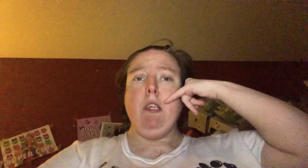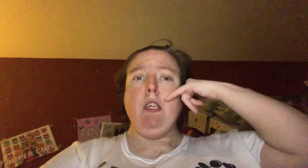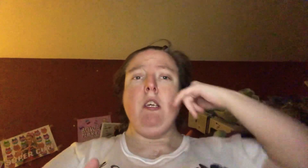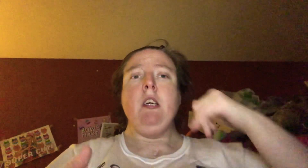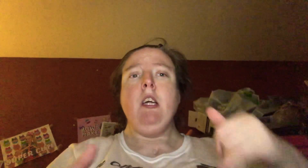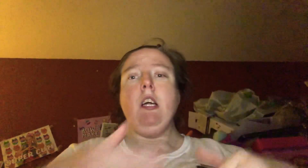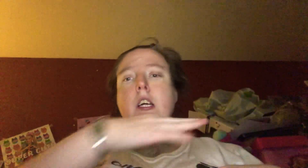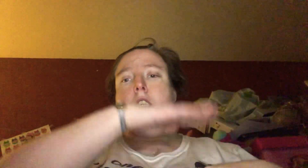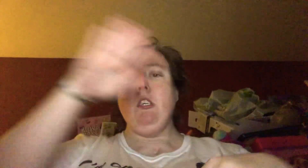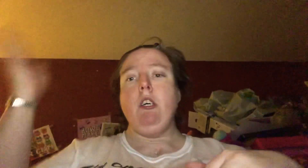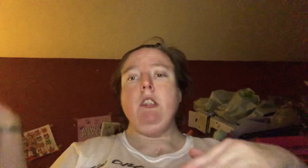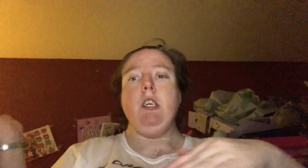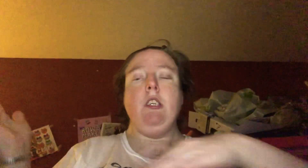I got you so,